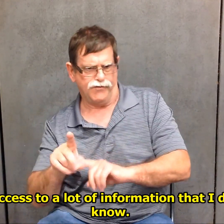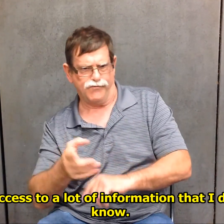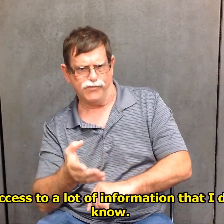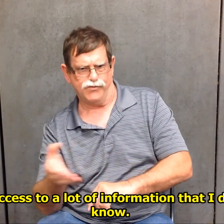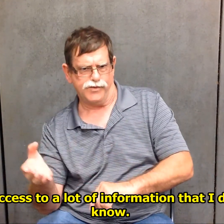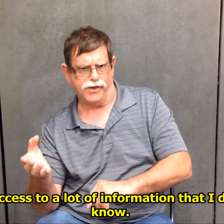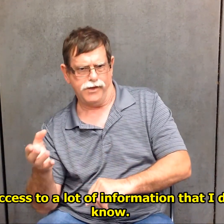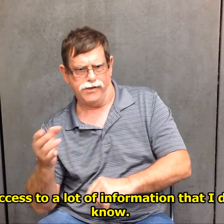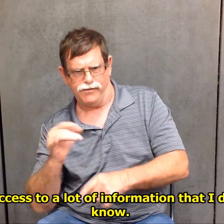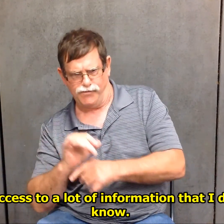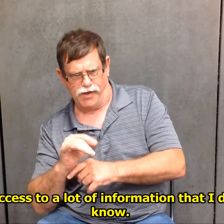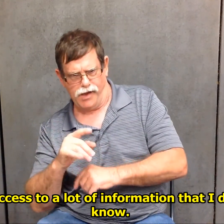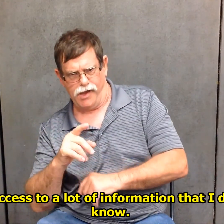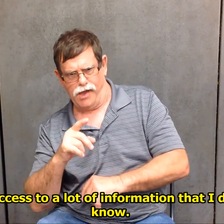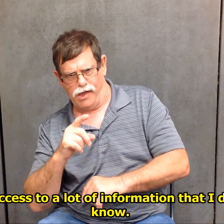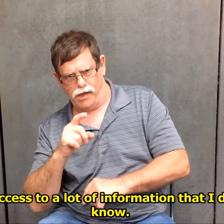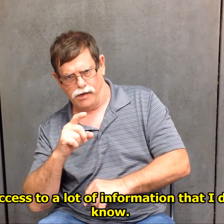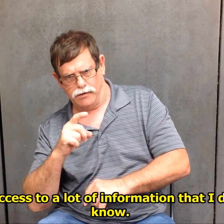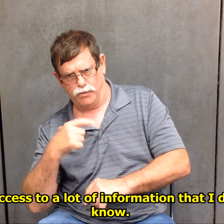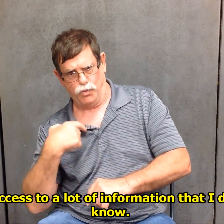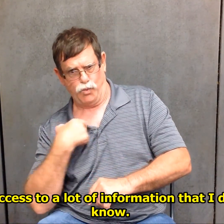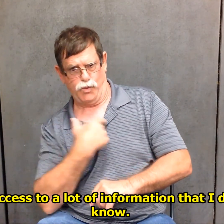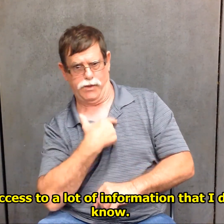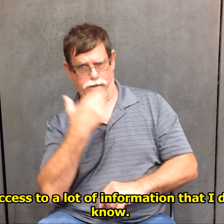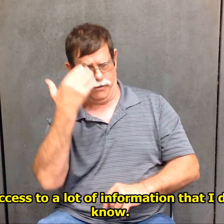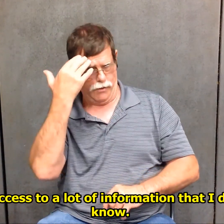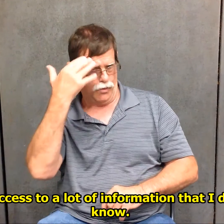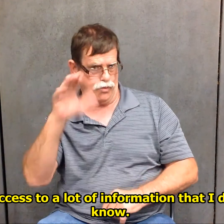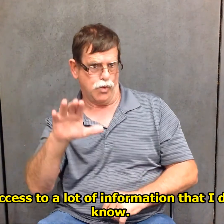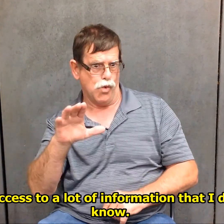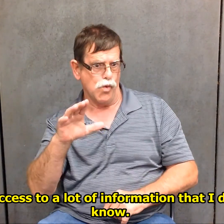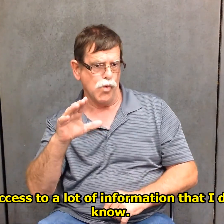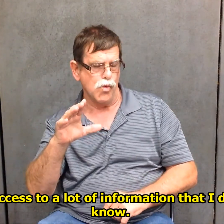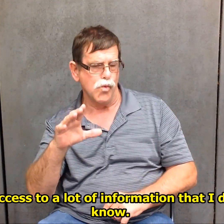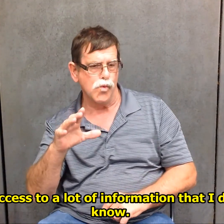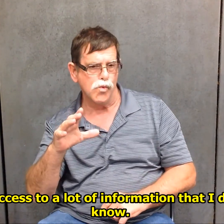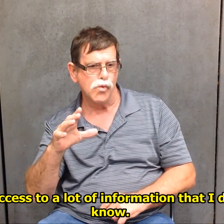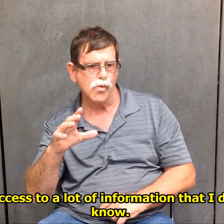And I have access to a lot of information that I don't already know.